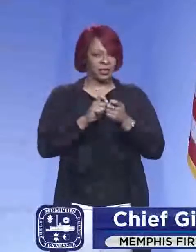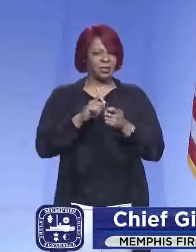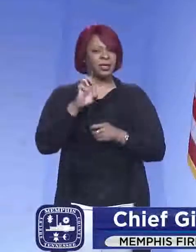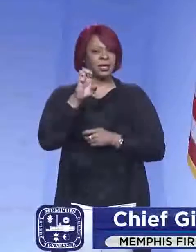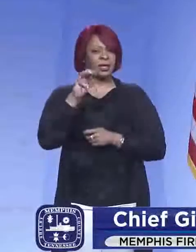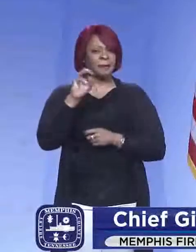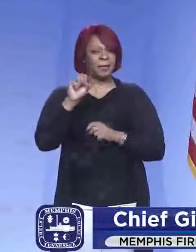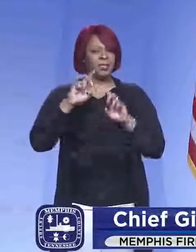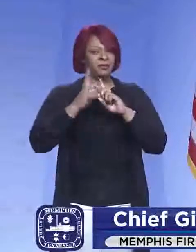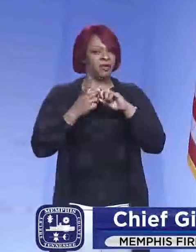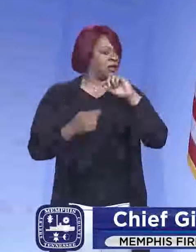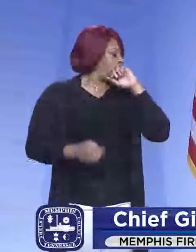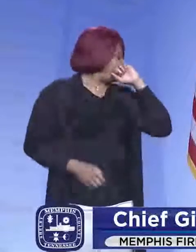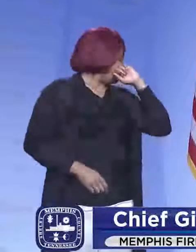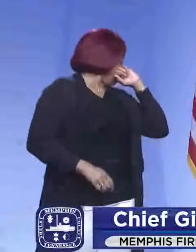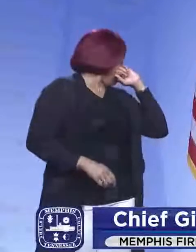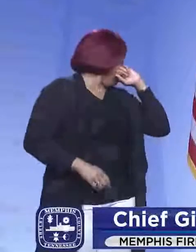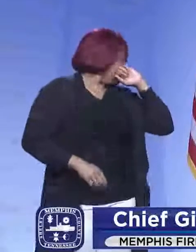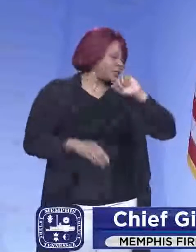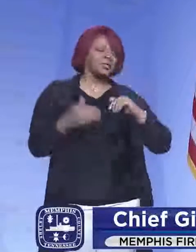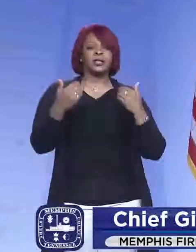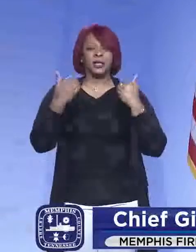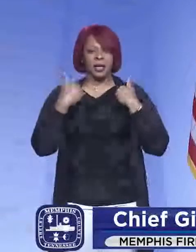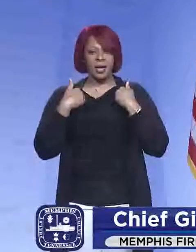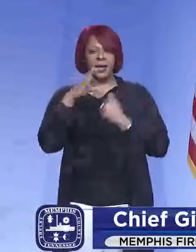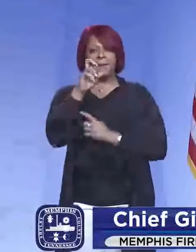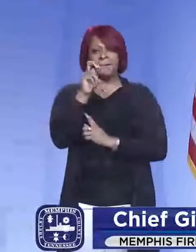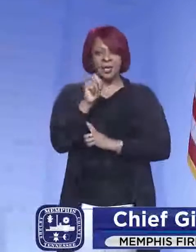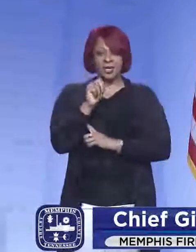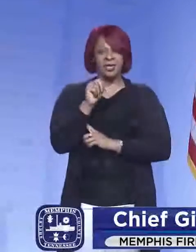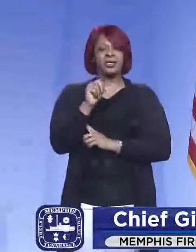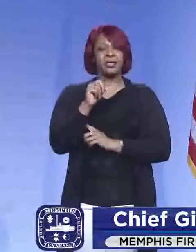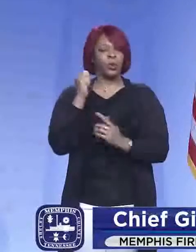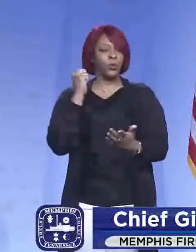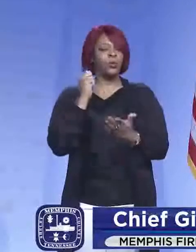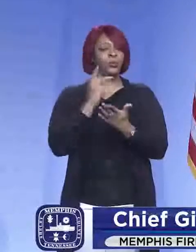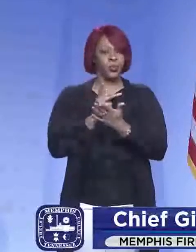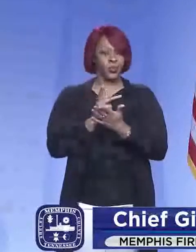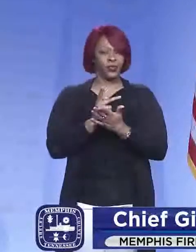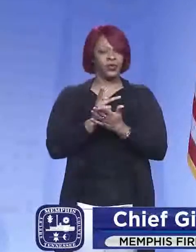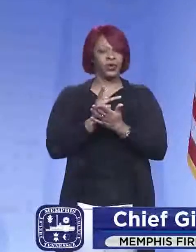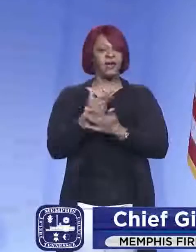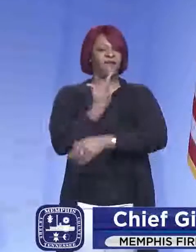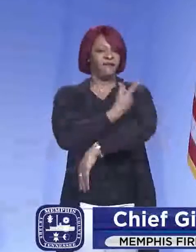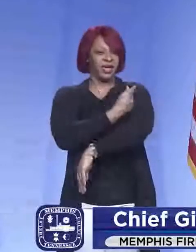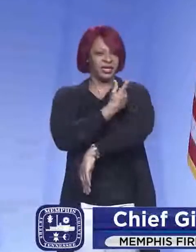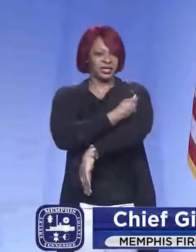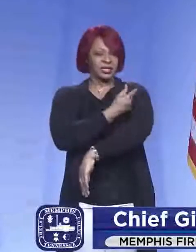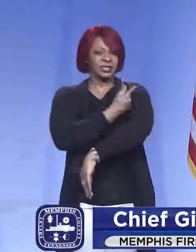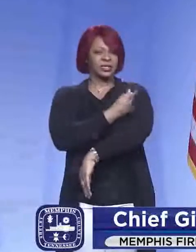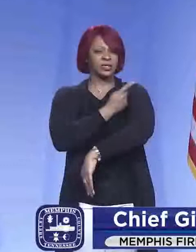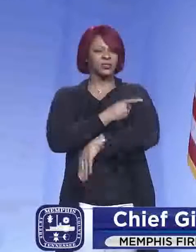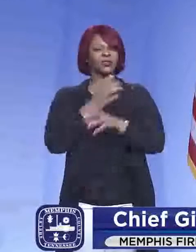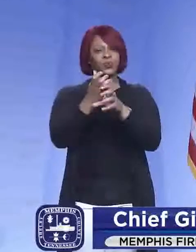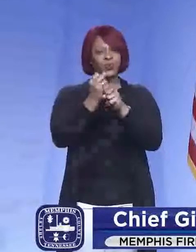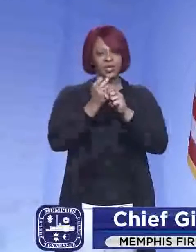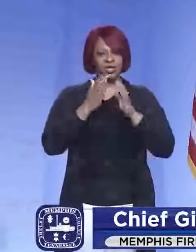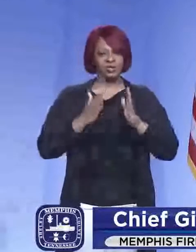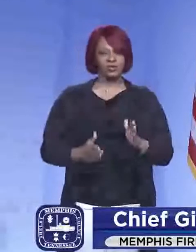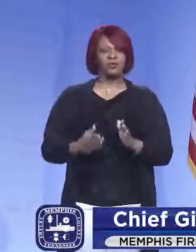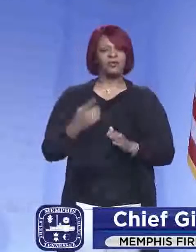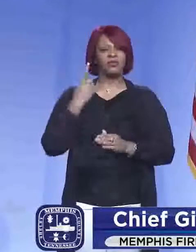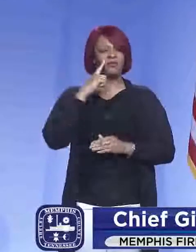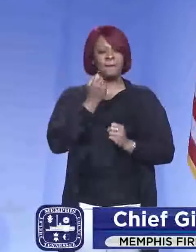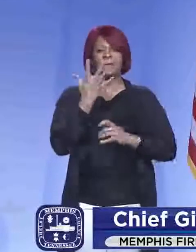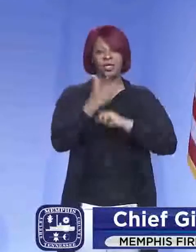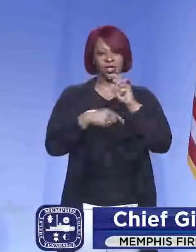EMS division, um, has been, uh, has been an approved, uh, vaccinated vaccination receiver, uh, for a